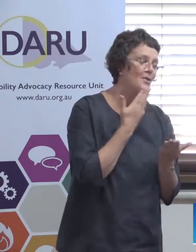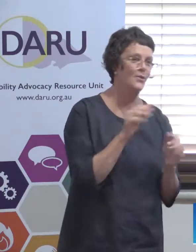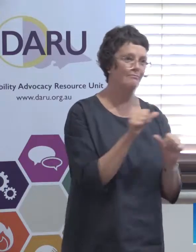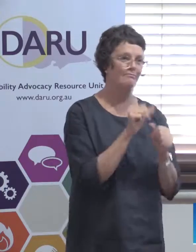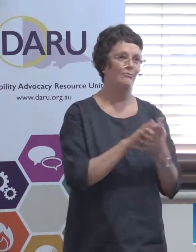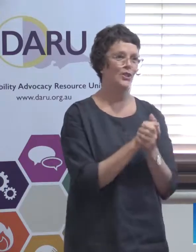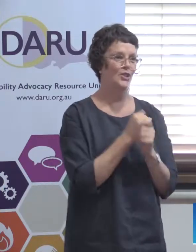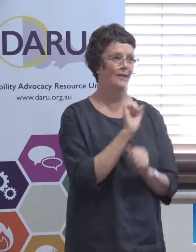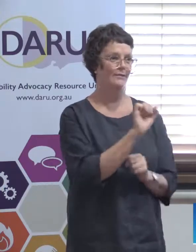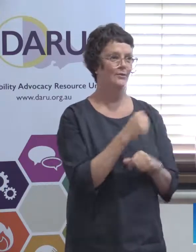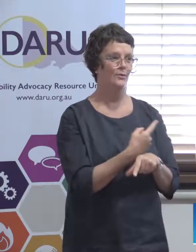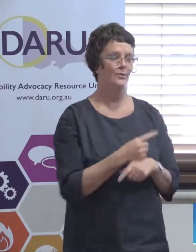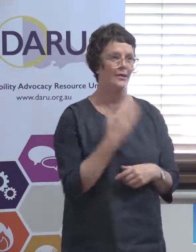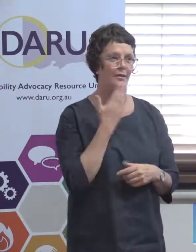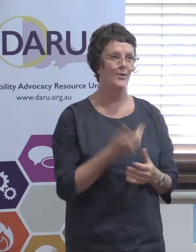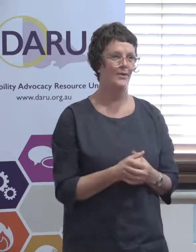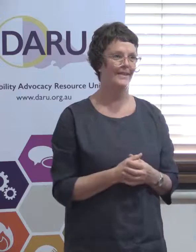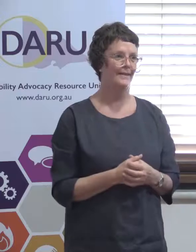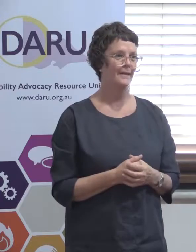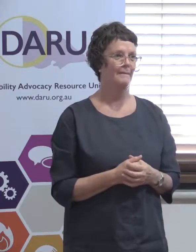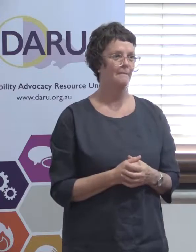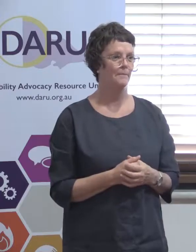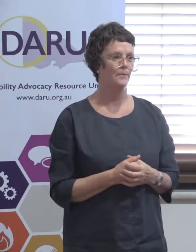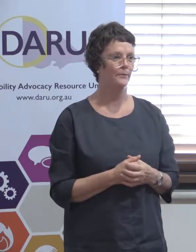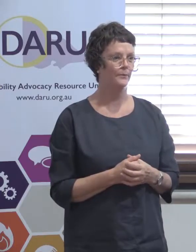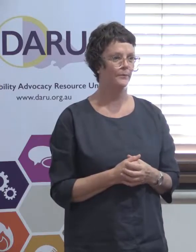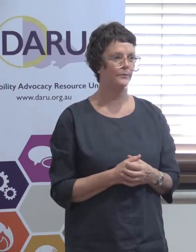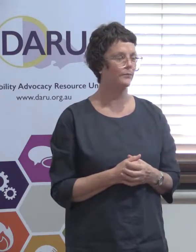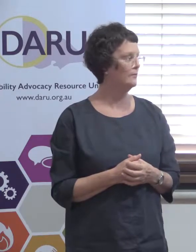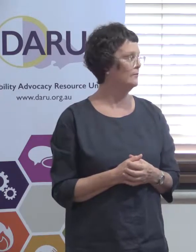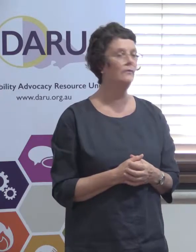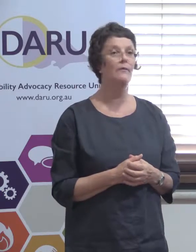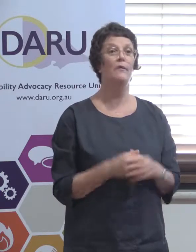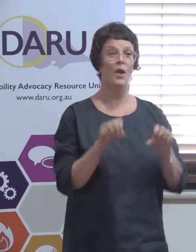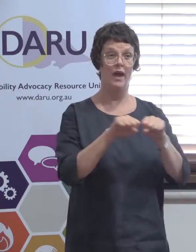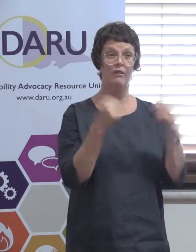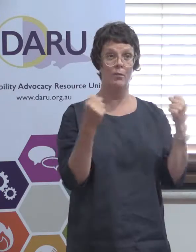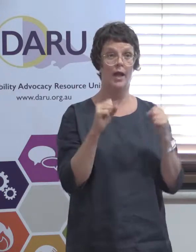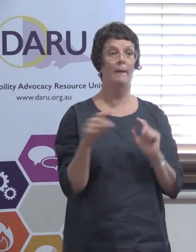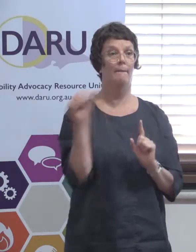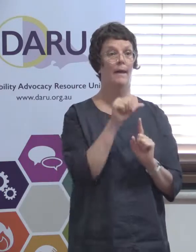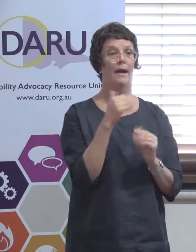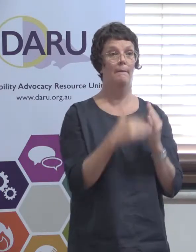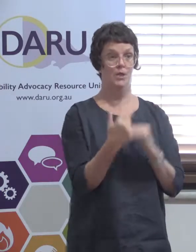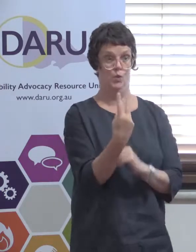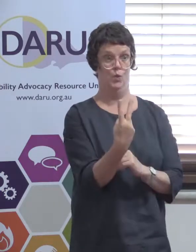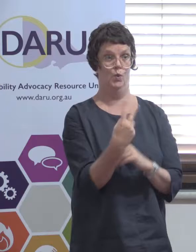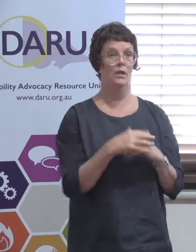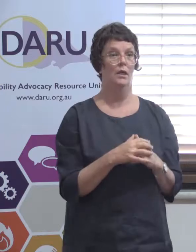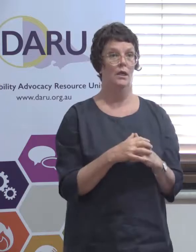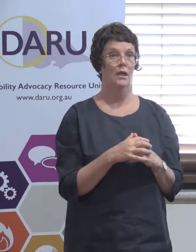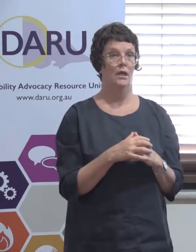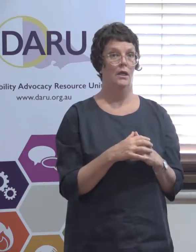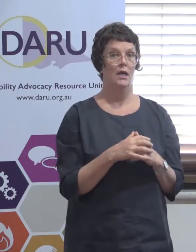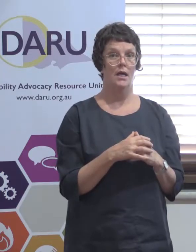appreciate it so we have a break until 2.30 so I'll see you back here